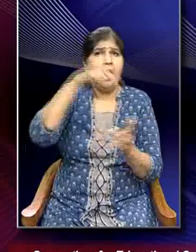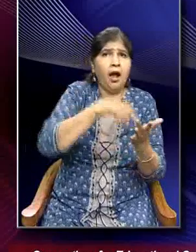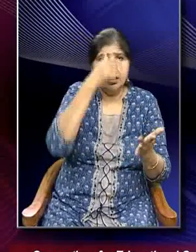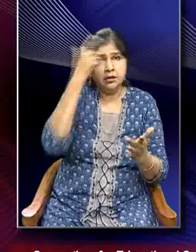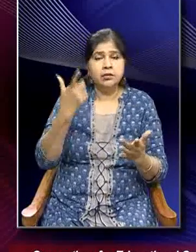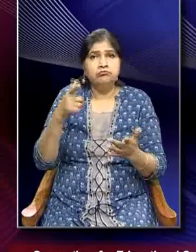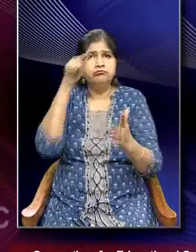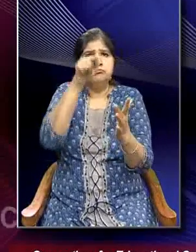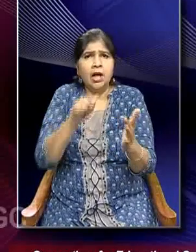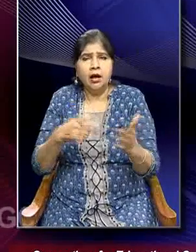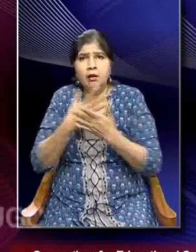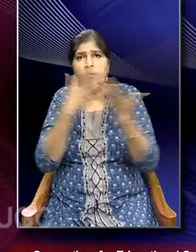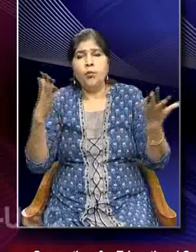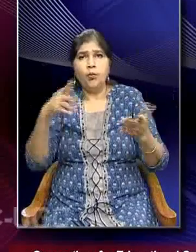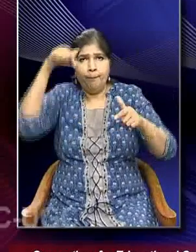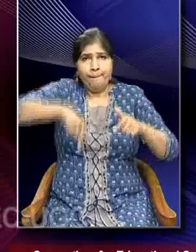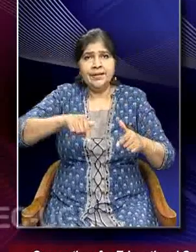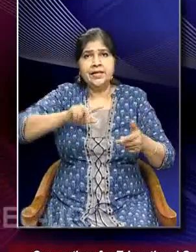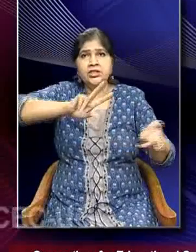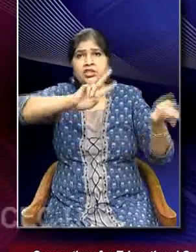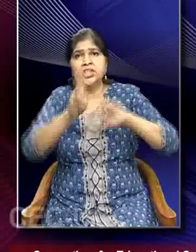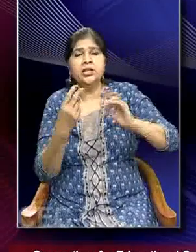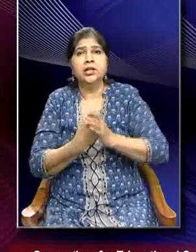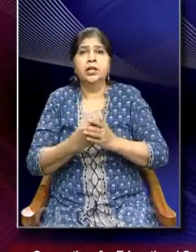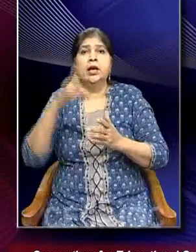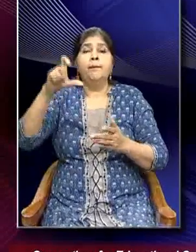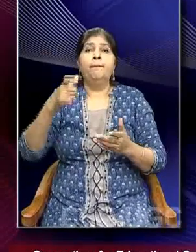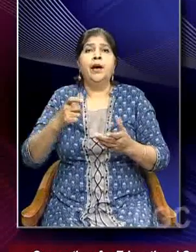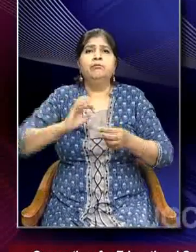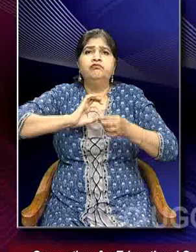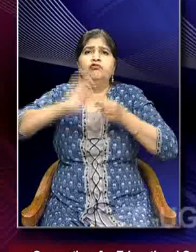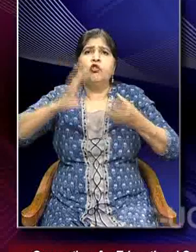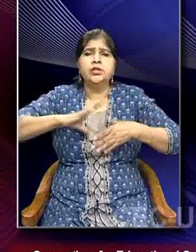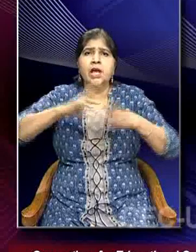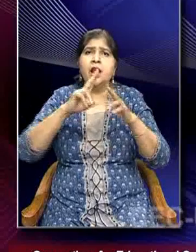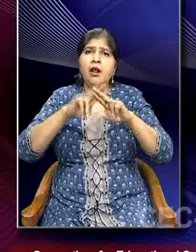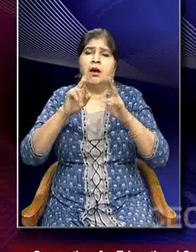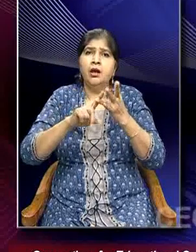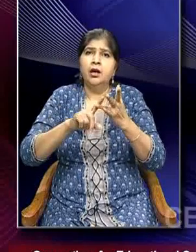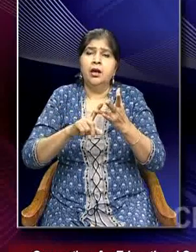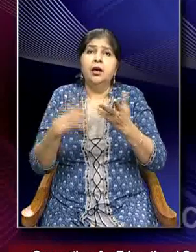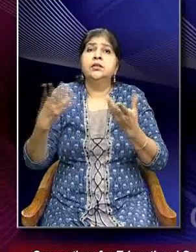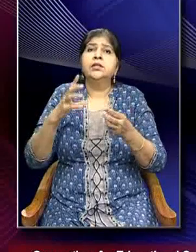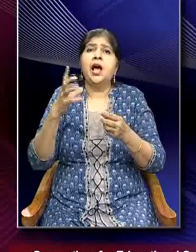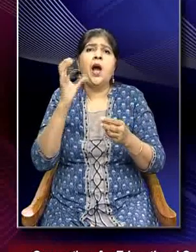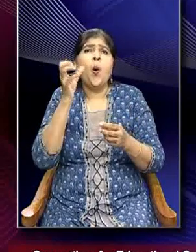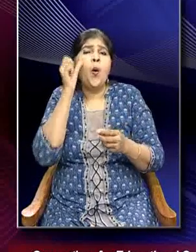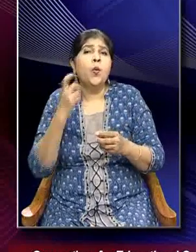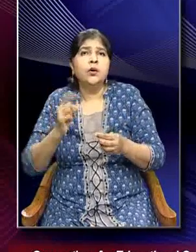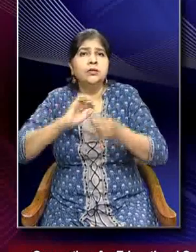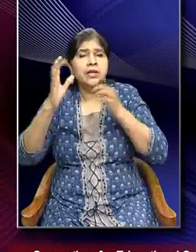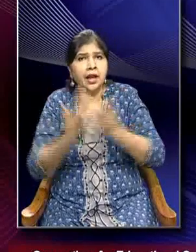causing most of the current changes to climate by burning fossil fuels such as coal, oil,